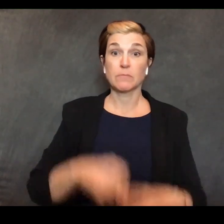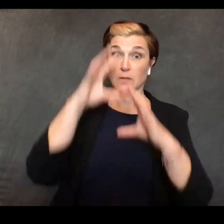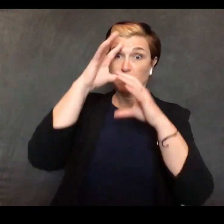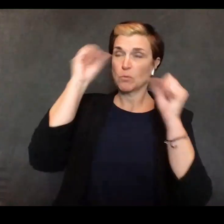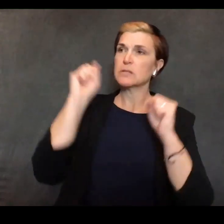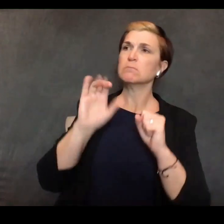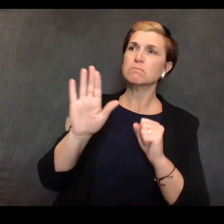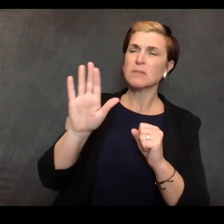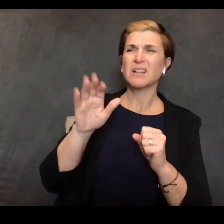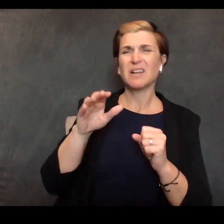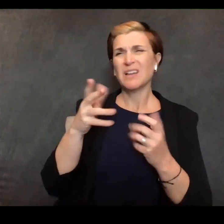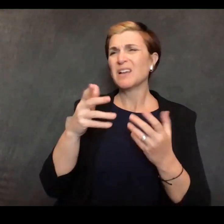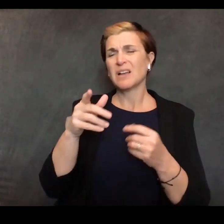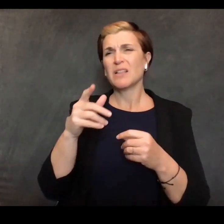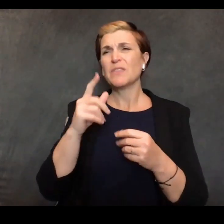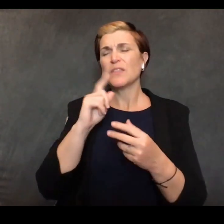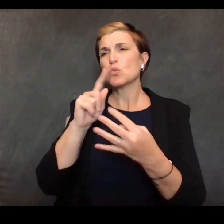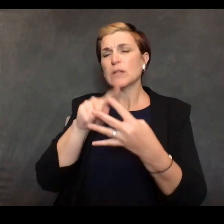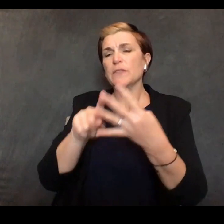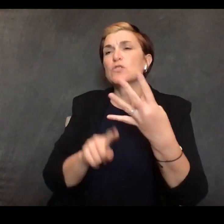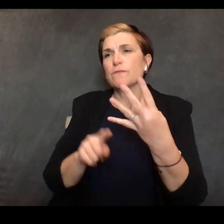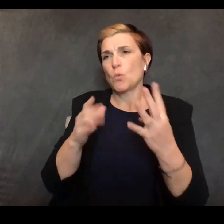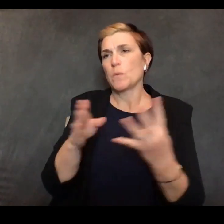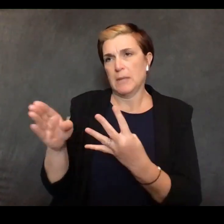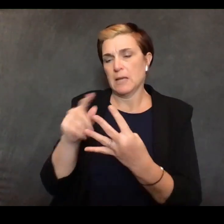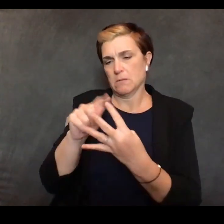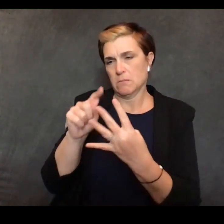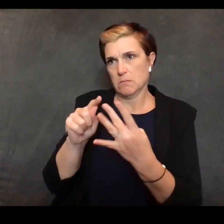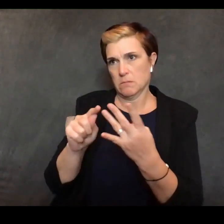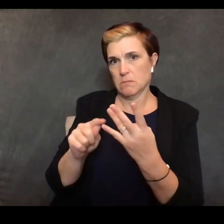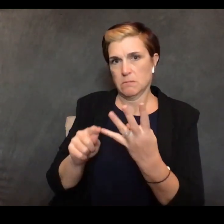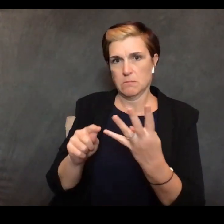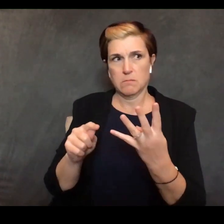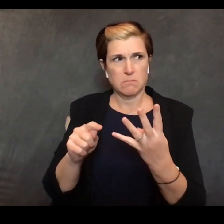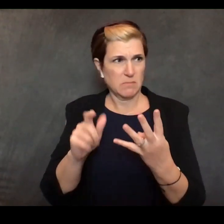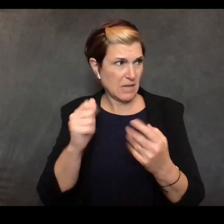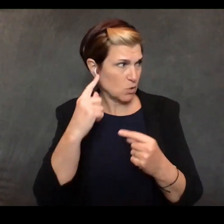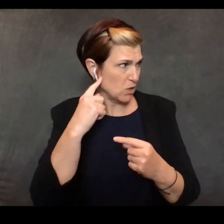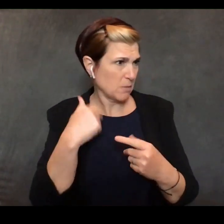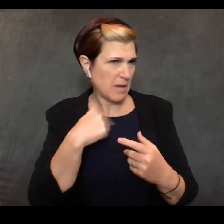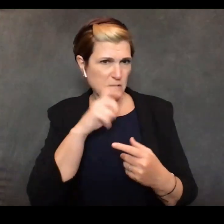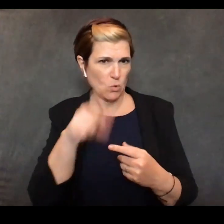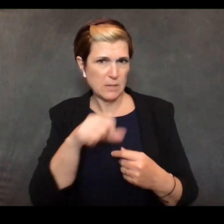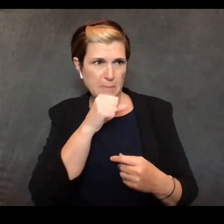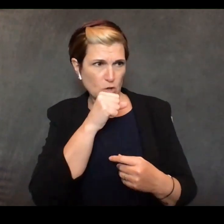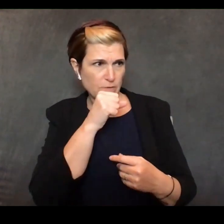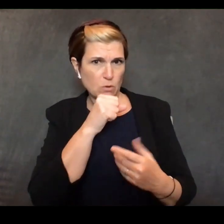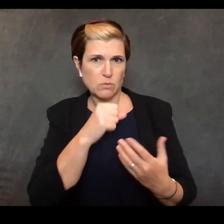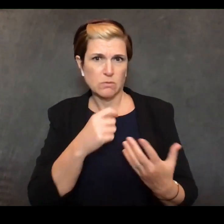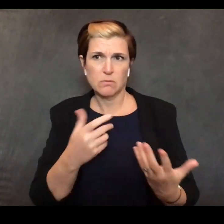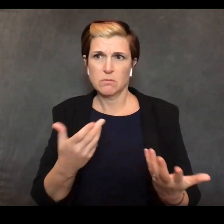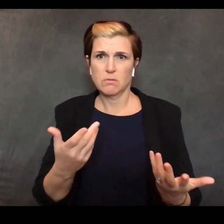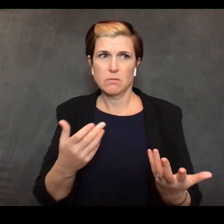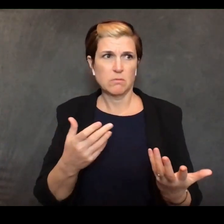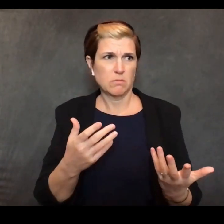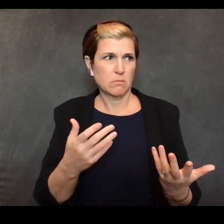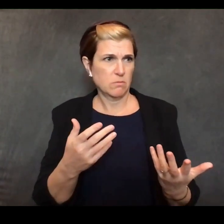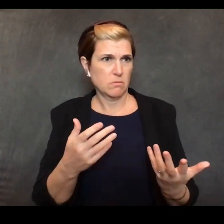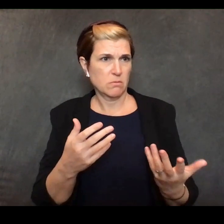you can do it that's okay four you can hear me well enough i imagine uh... uh... people at home you're right those are very important